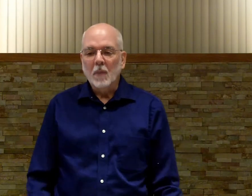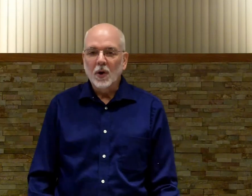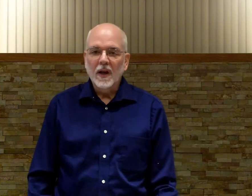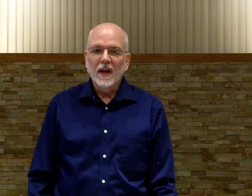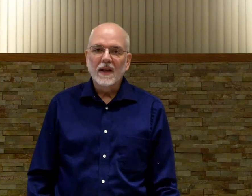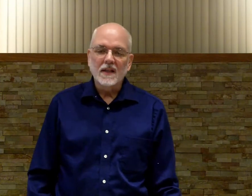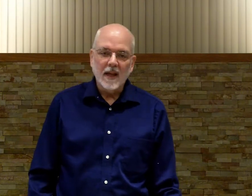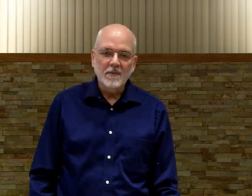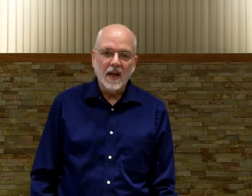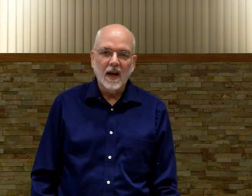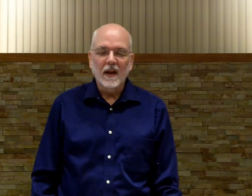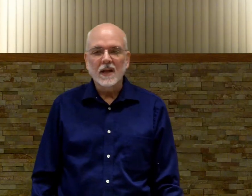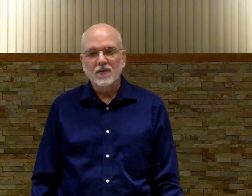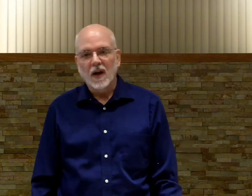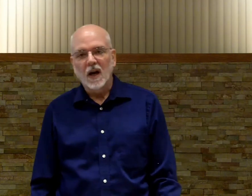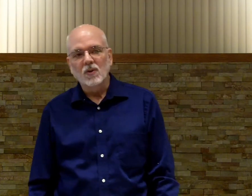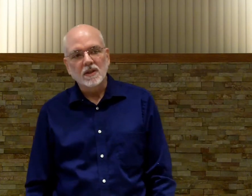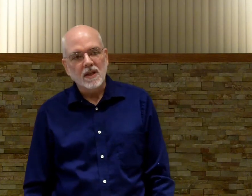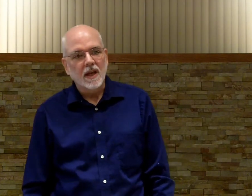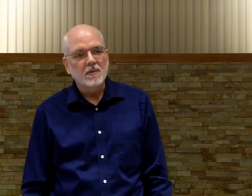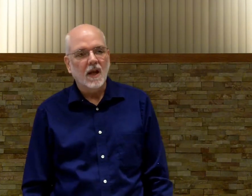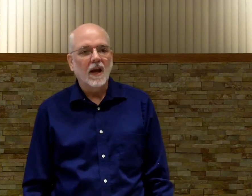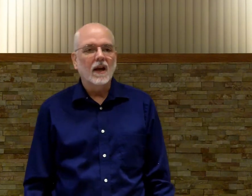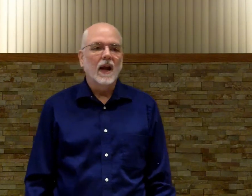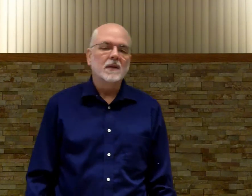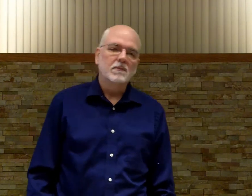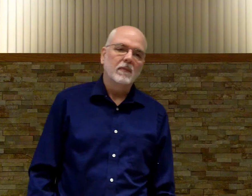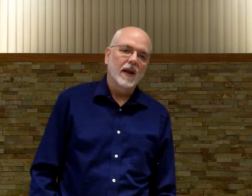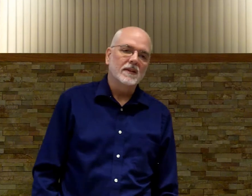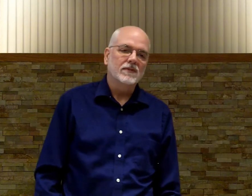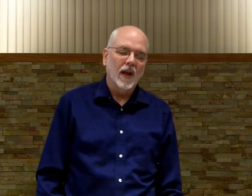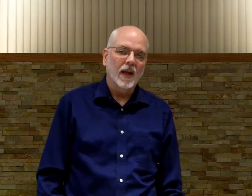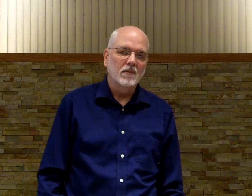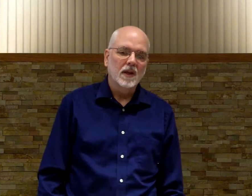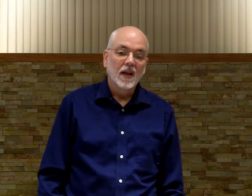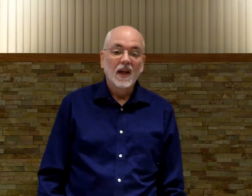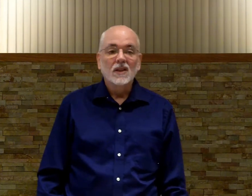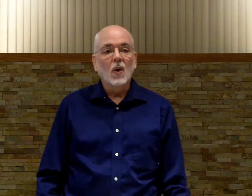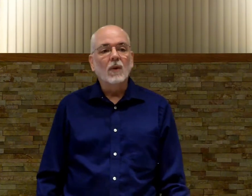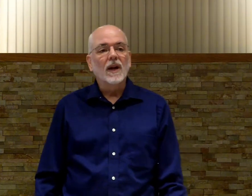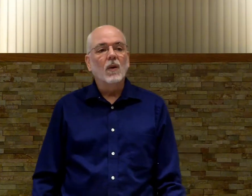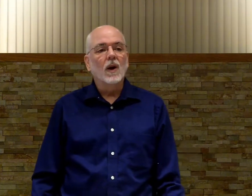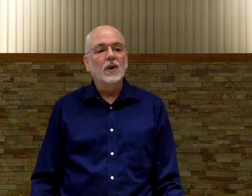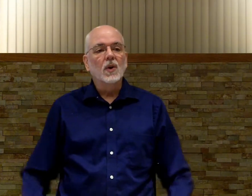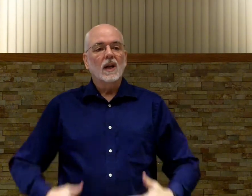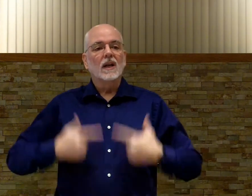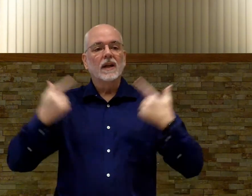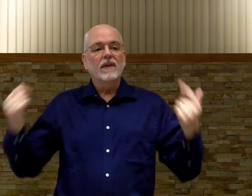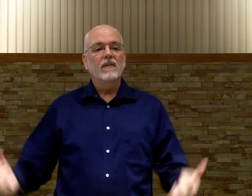burning is the same sign as fire which is the same sign and as flames so i really don't want to do living